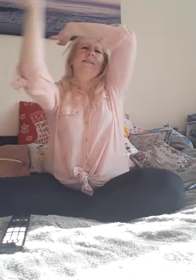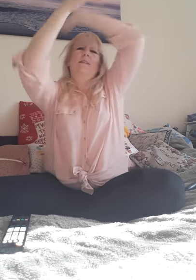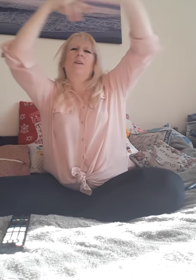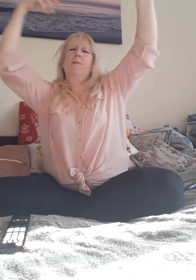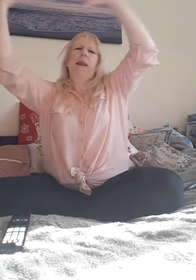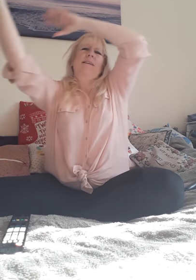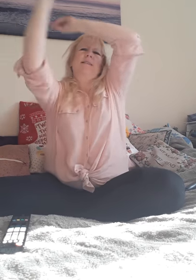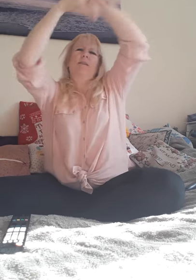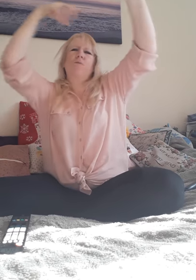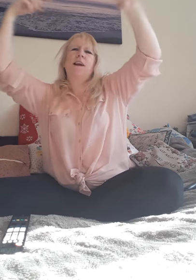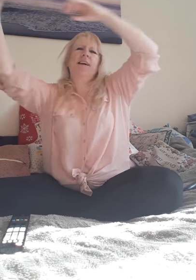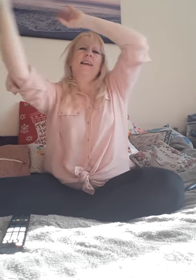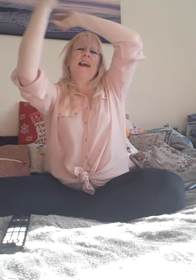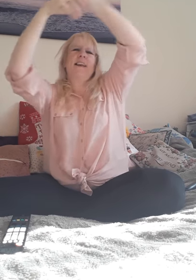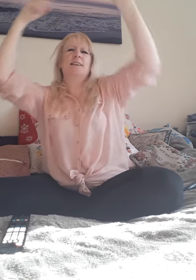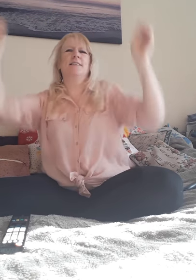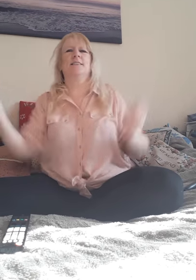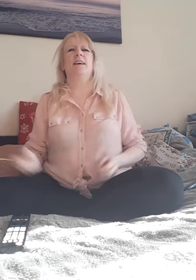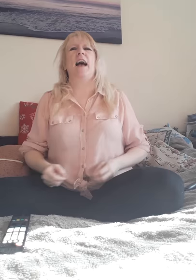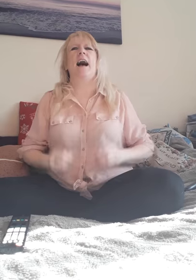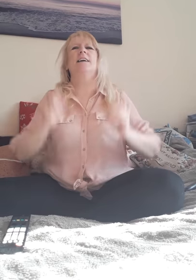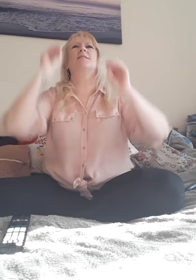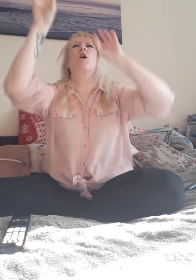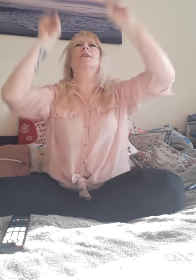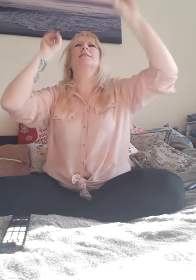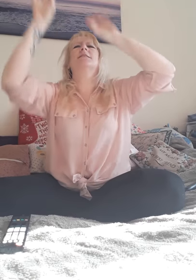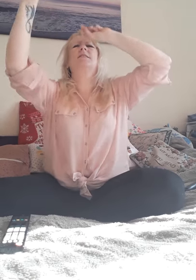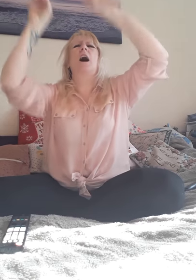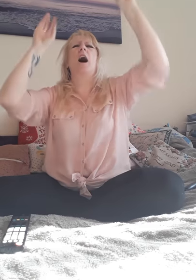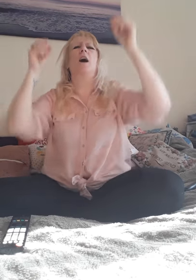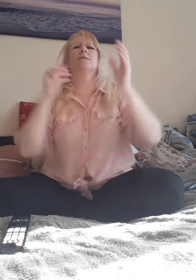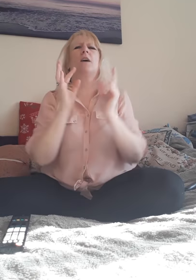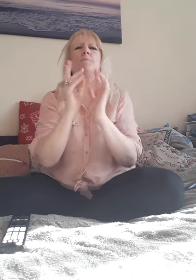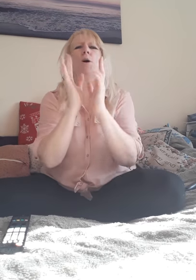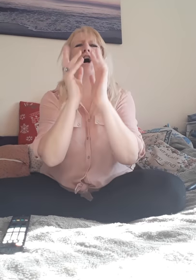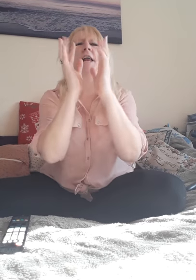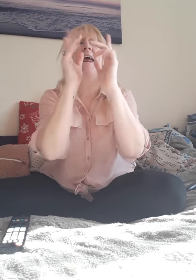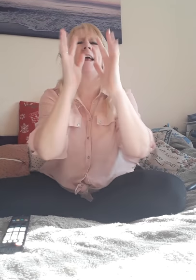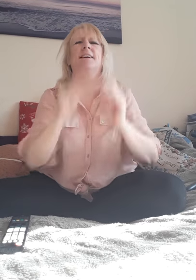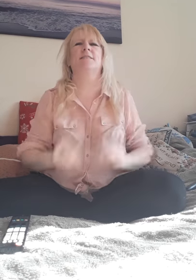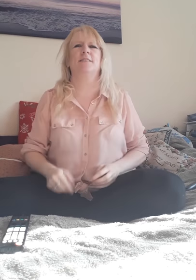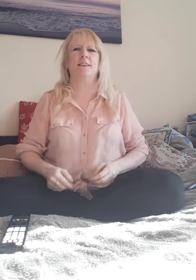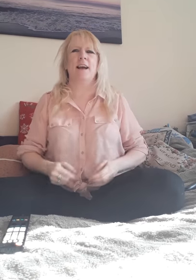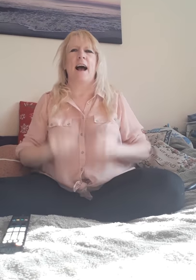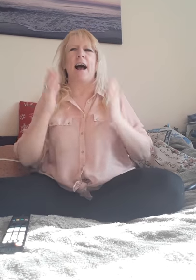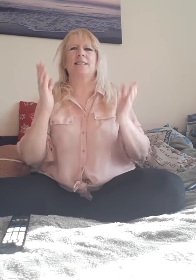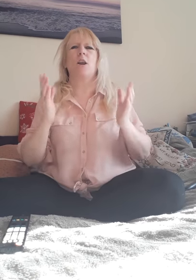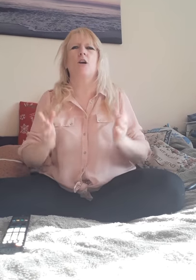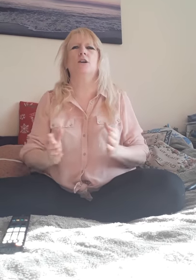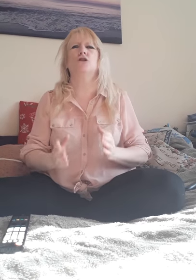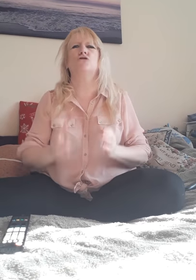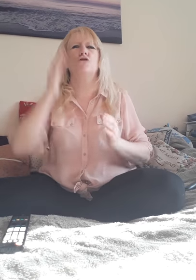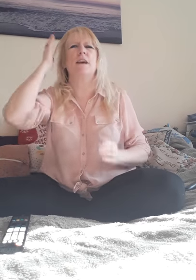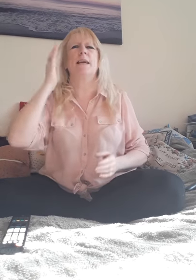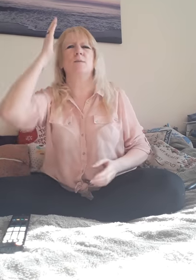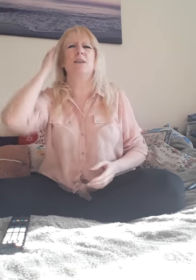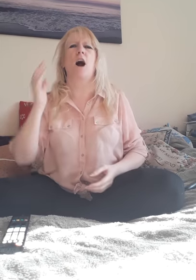you breathe in fire, as long as you breathe in